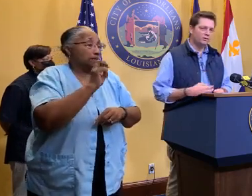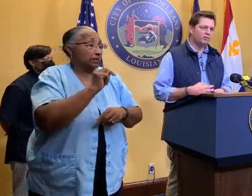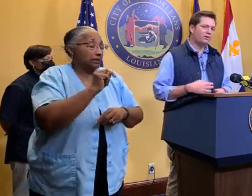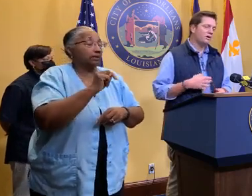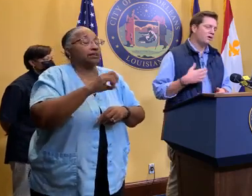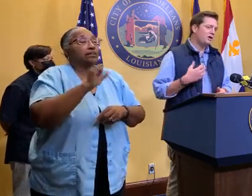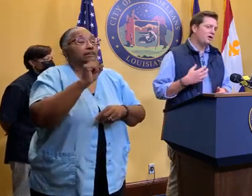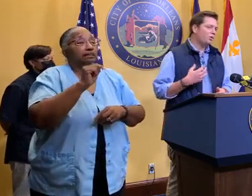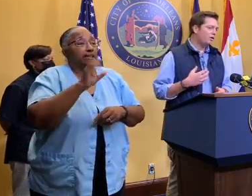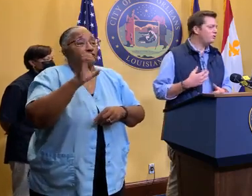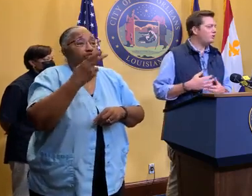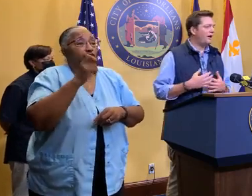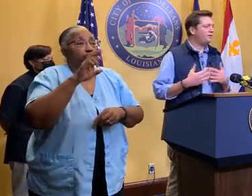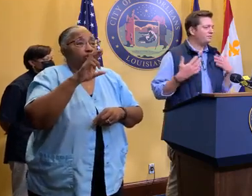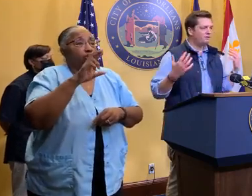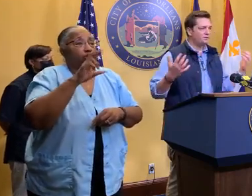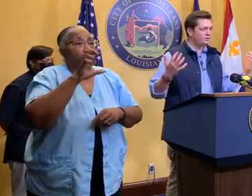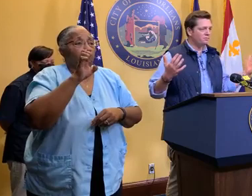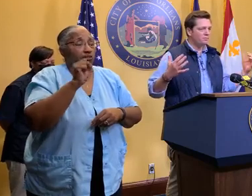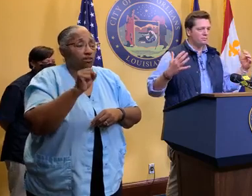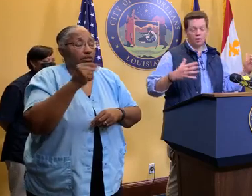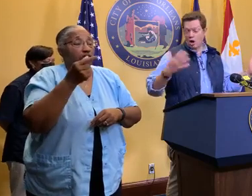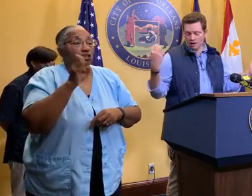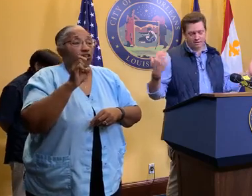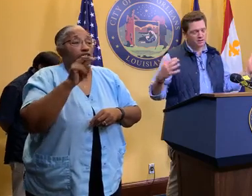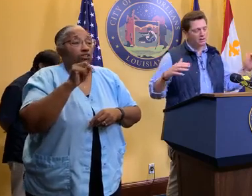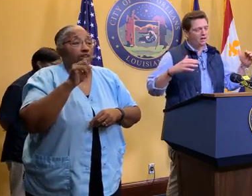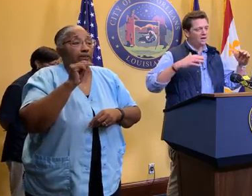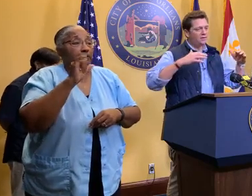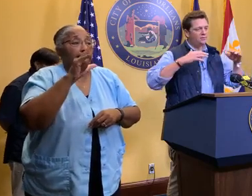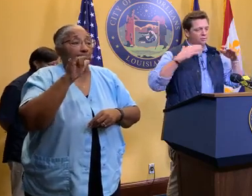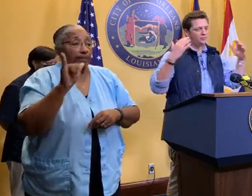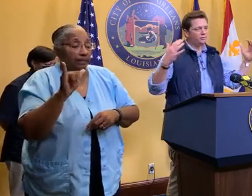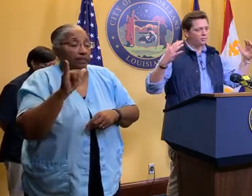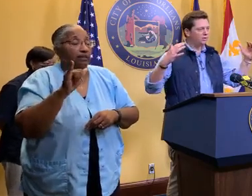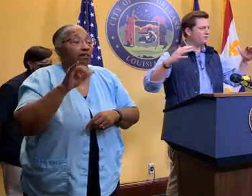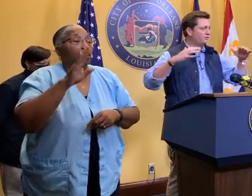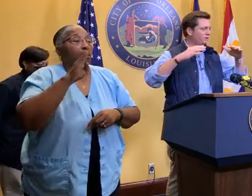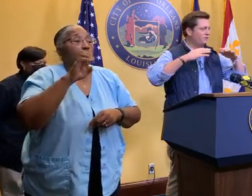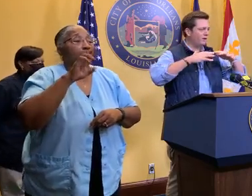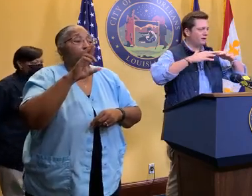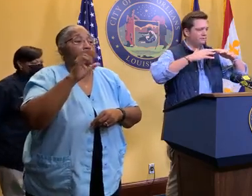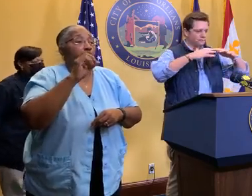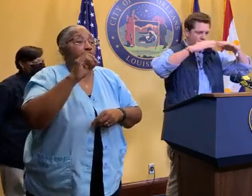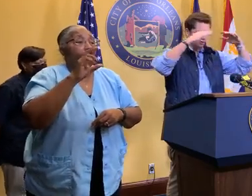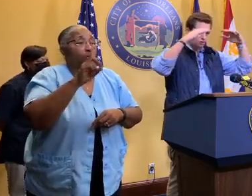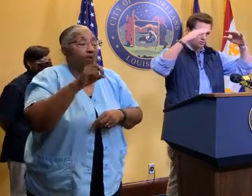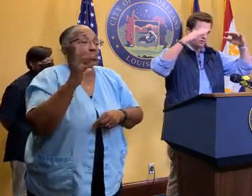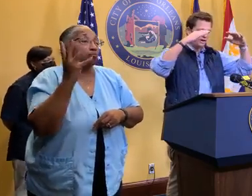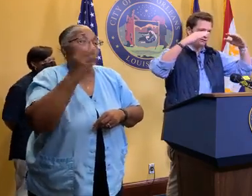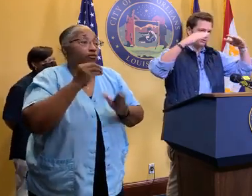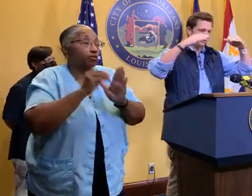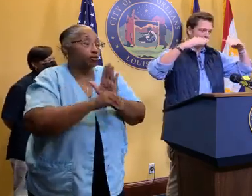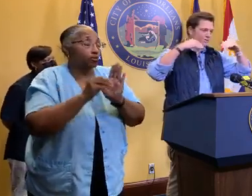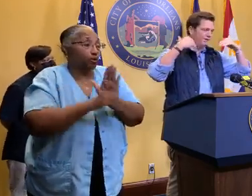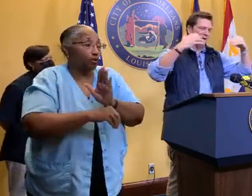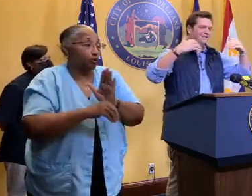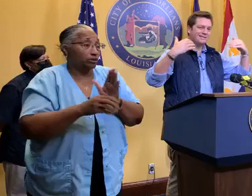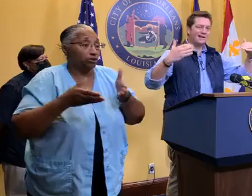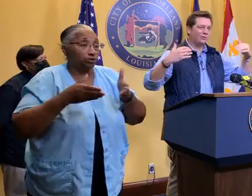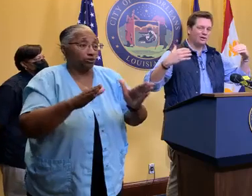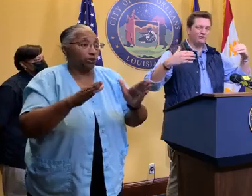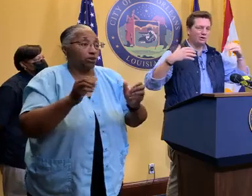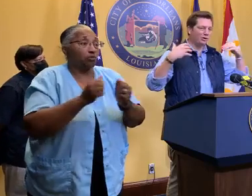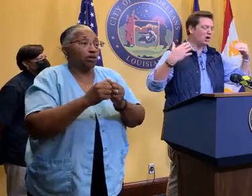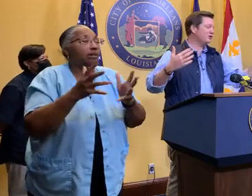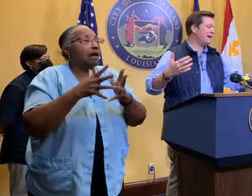Gentilly Boulevard, wherever you have, you know, the broad, the beautiful New Orleans street where there's total tree coverage over it. We haven't